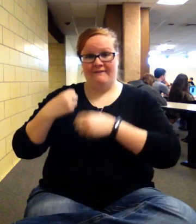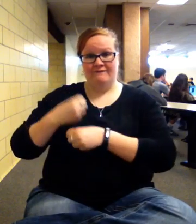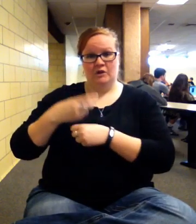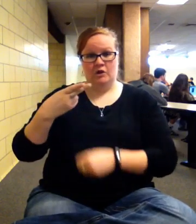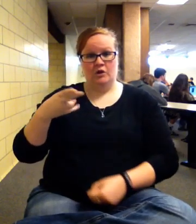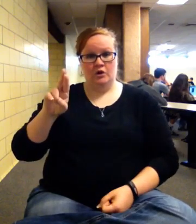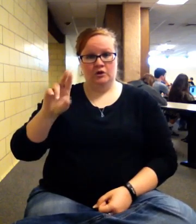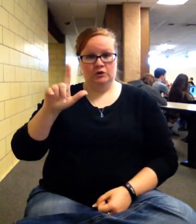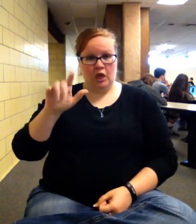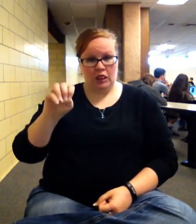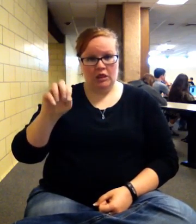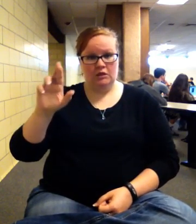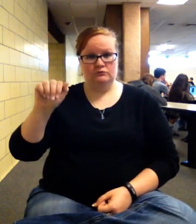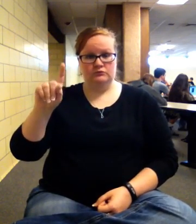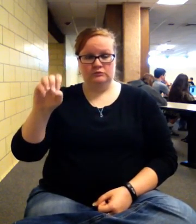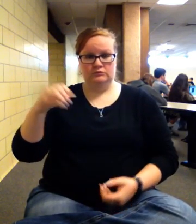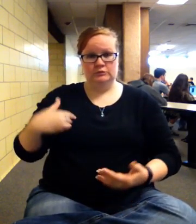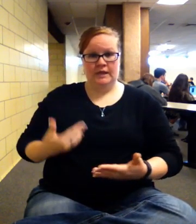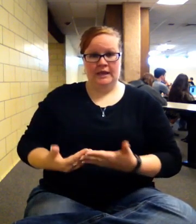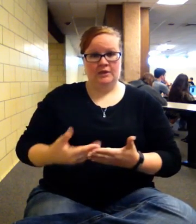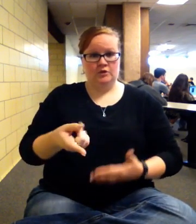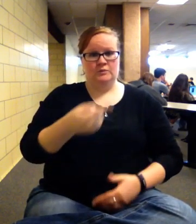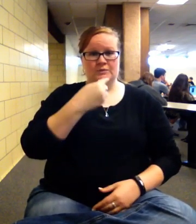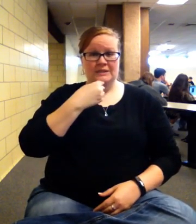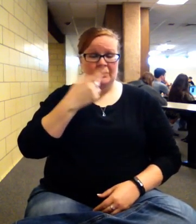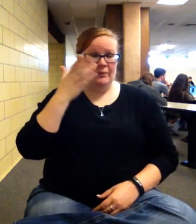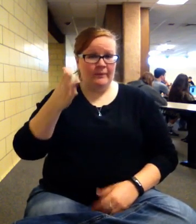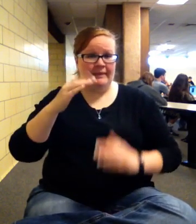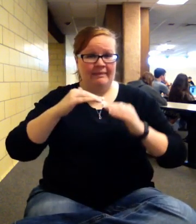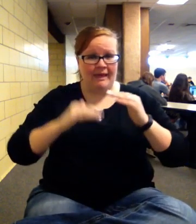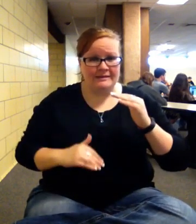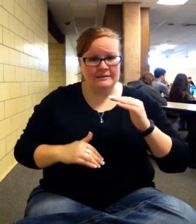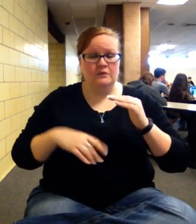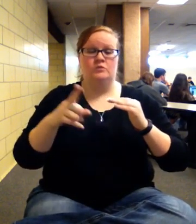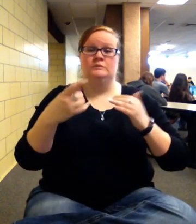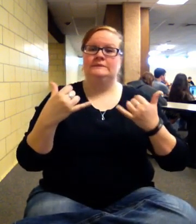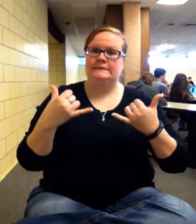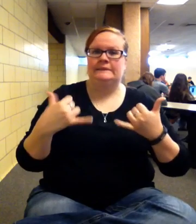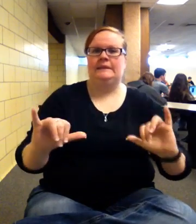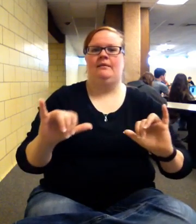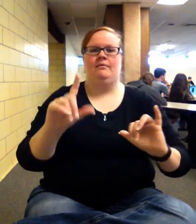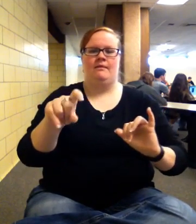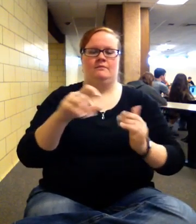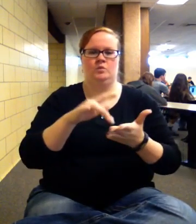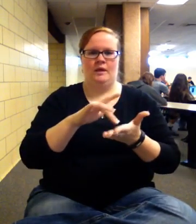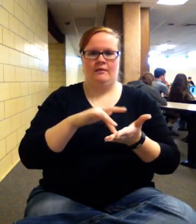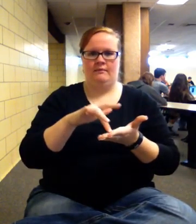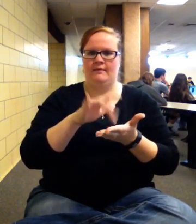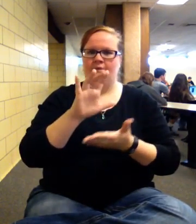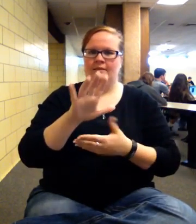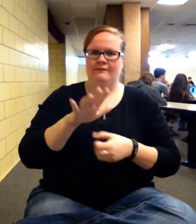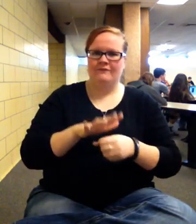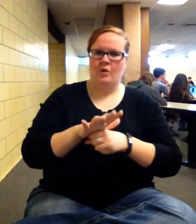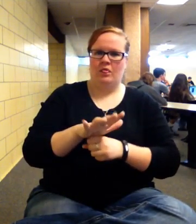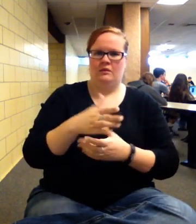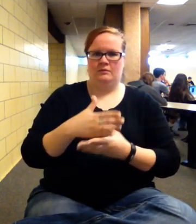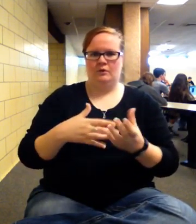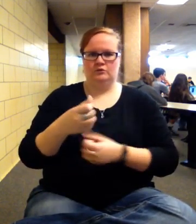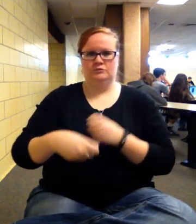get to it and you can see that it's going to be less than the five years, you still need to calculate your full and partial years for me because that's part of you showing